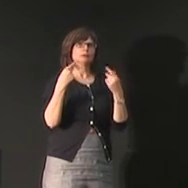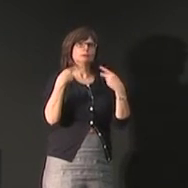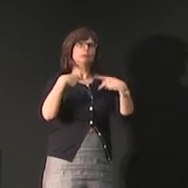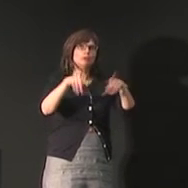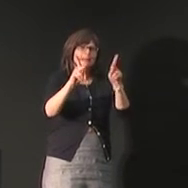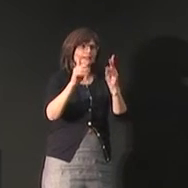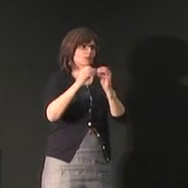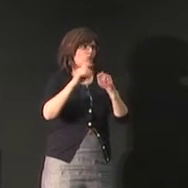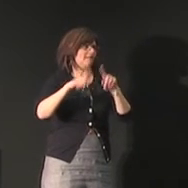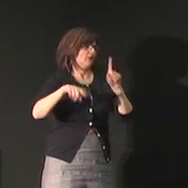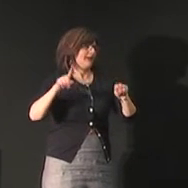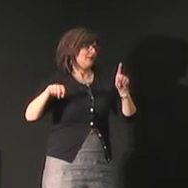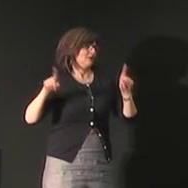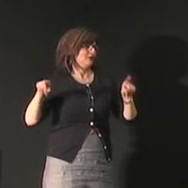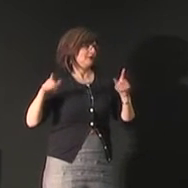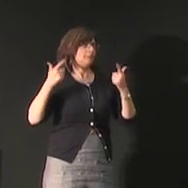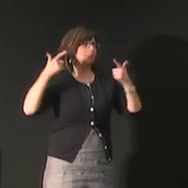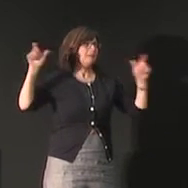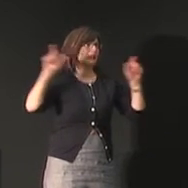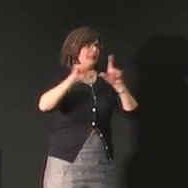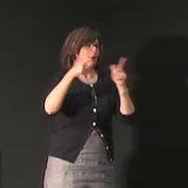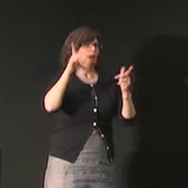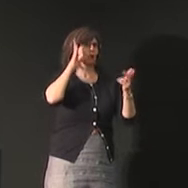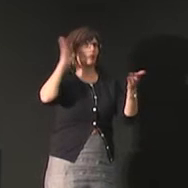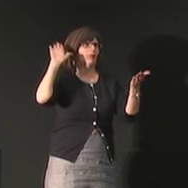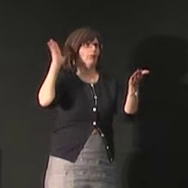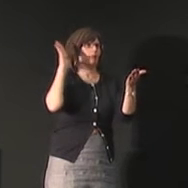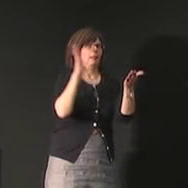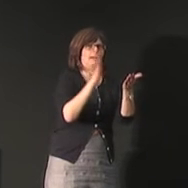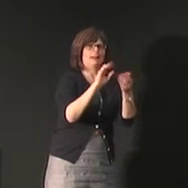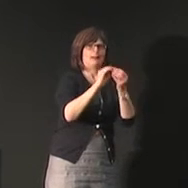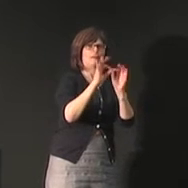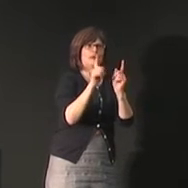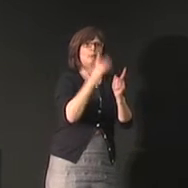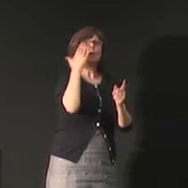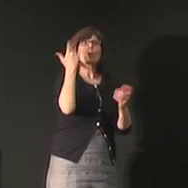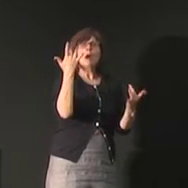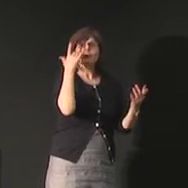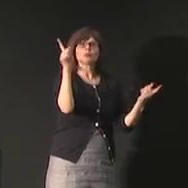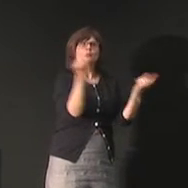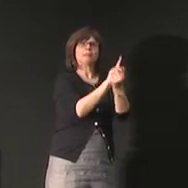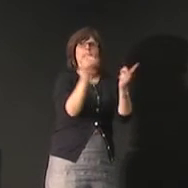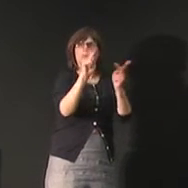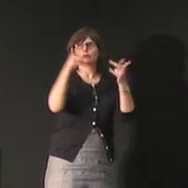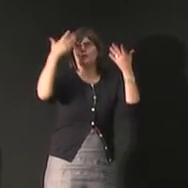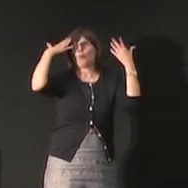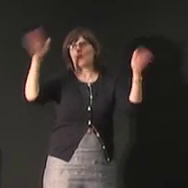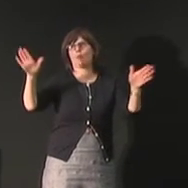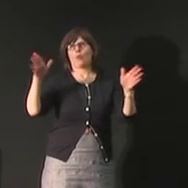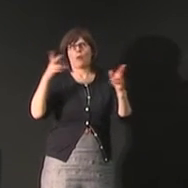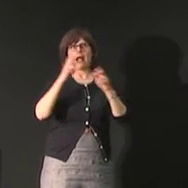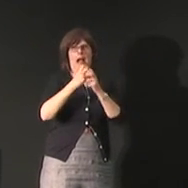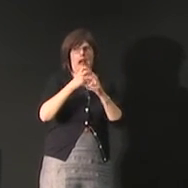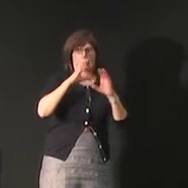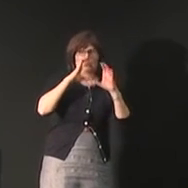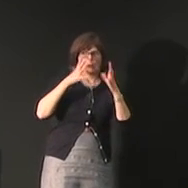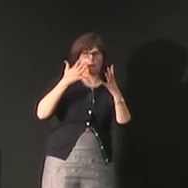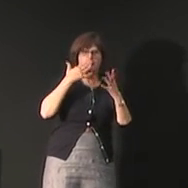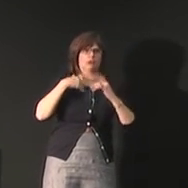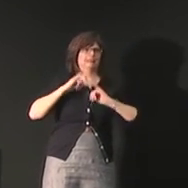you know there's more permission for variation and there's less permission in a larger community of users again if I were